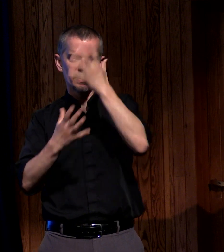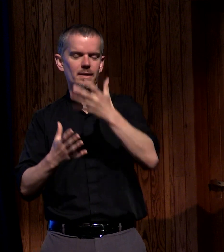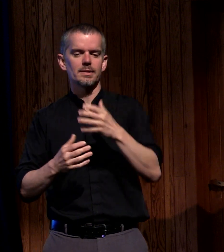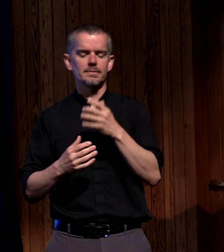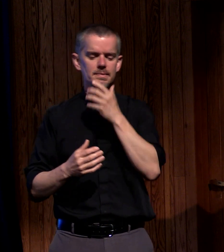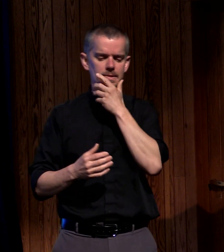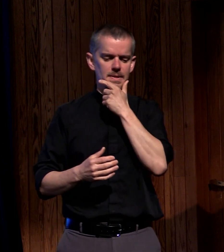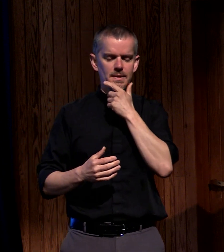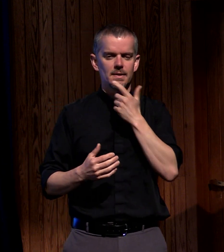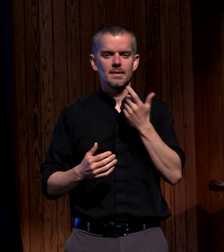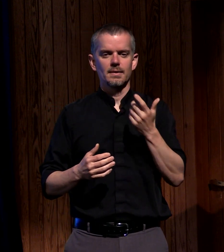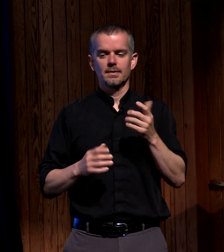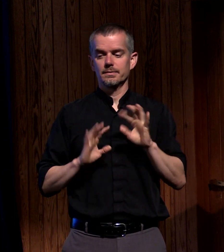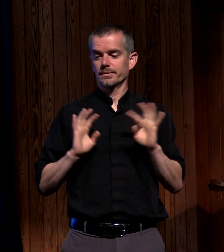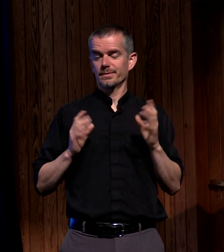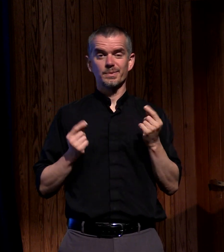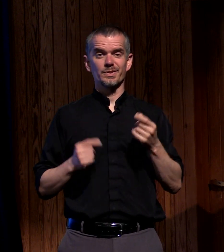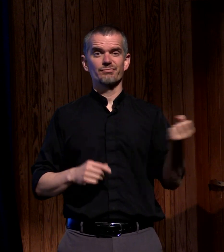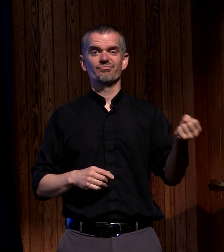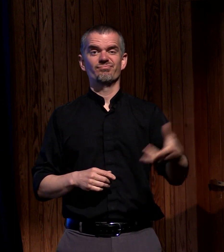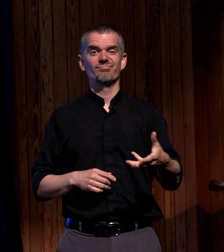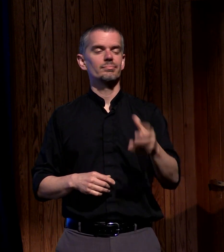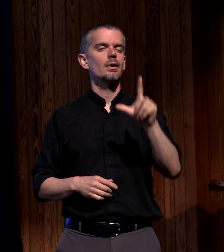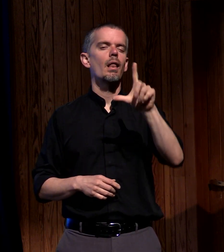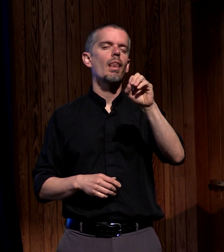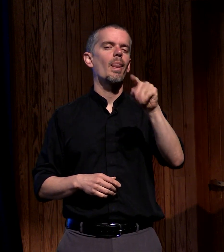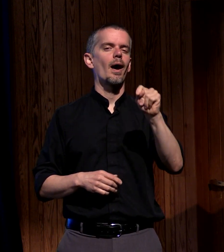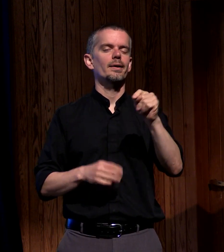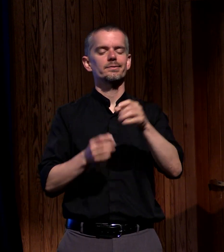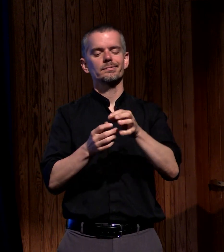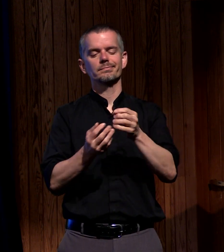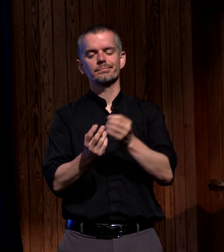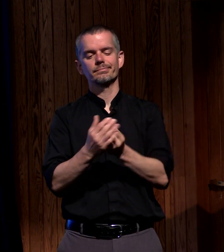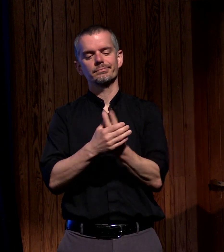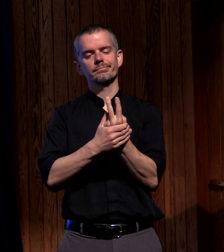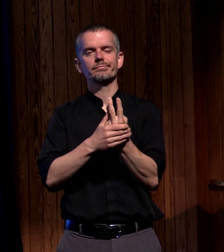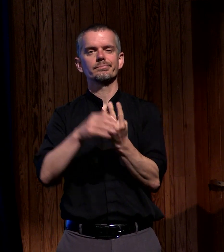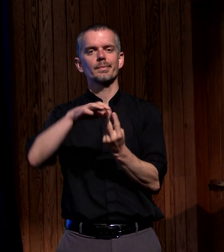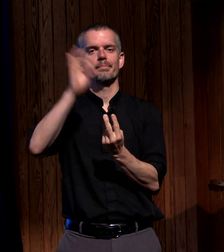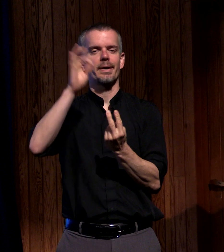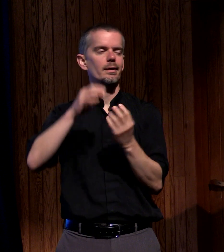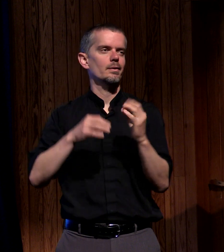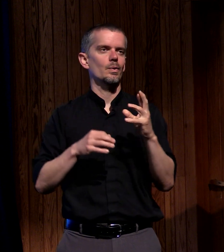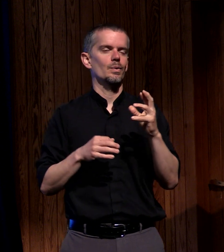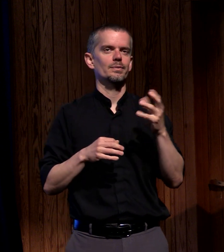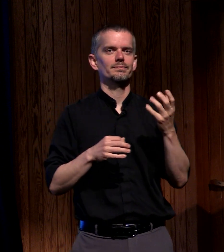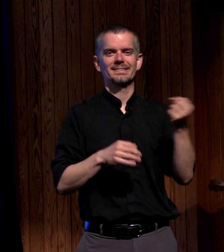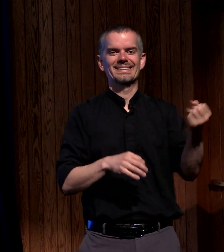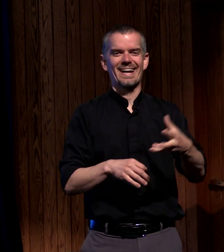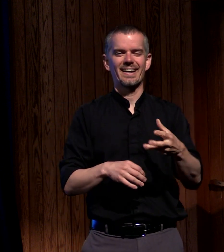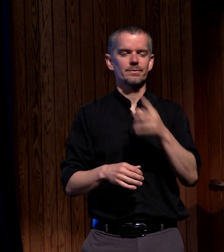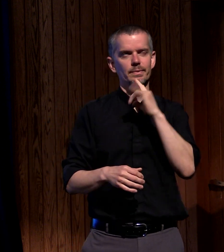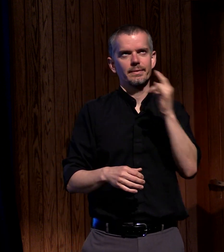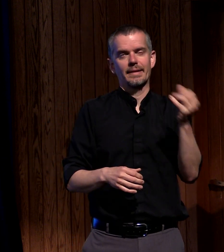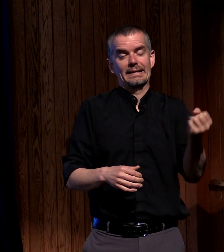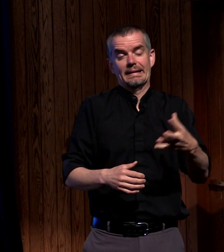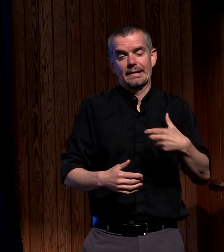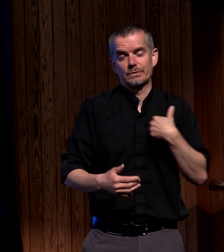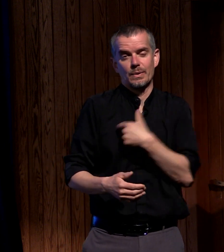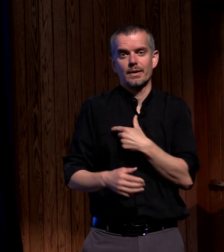room you know to cast lots to toss the dice maybe they're like hey Matthias I got a number behind my back it's between 1 and 10 what do you think it is and